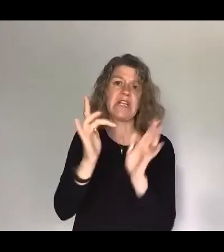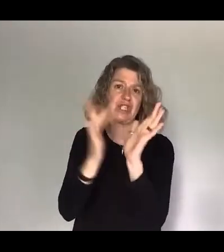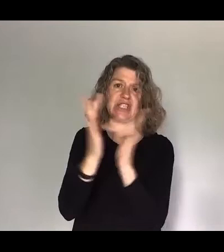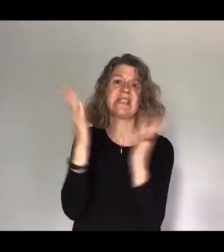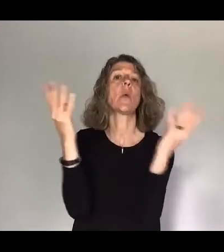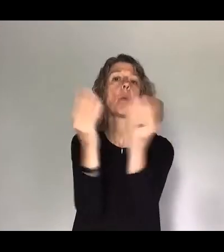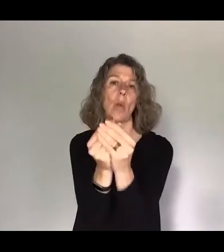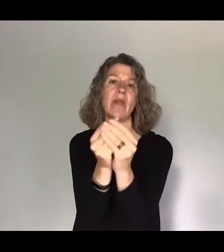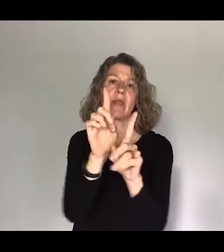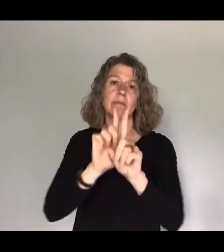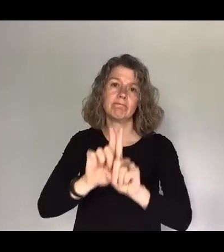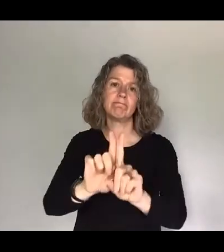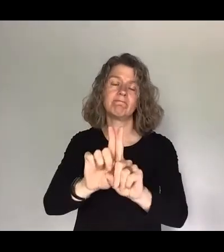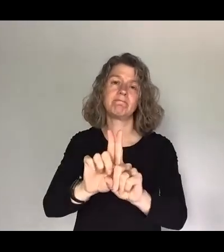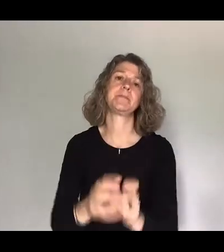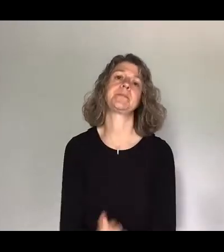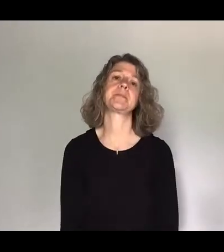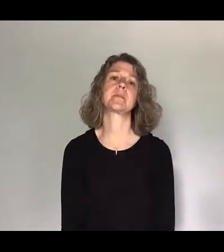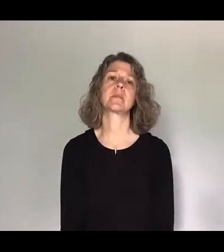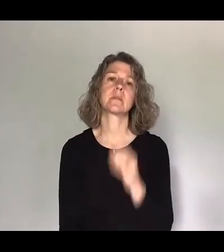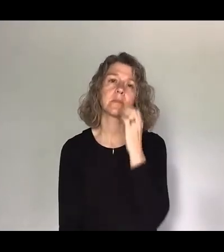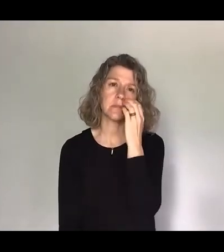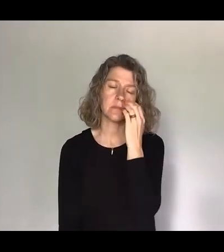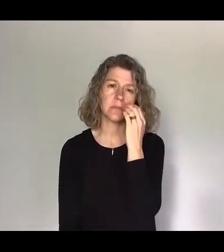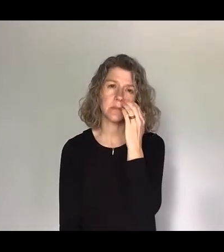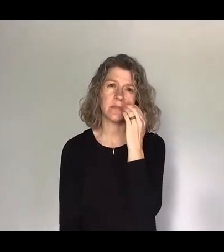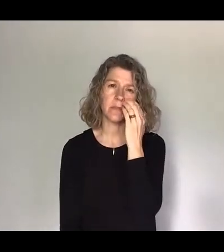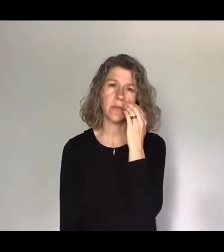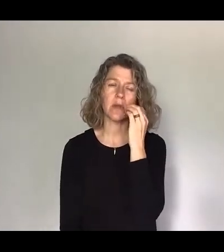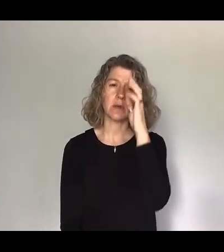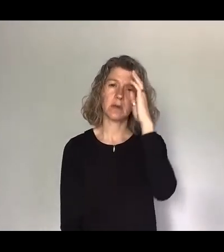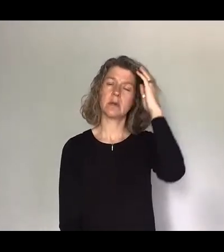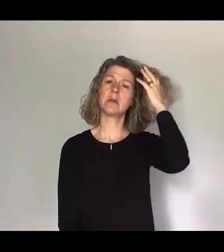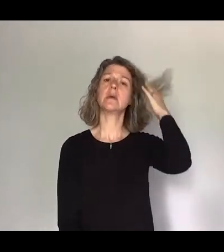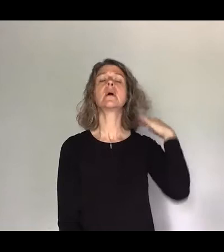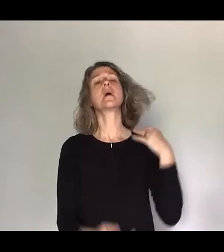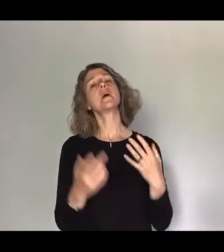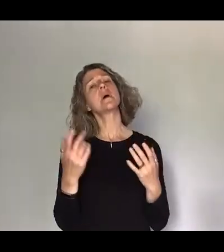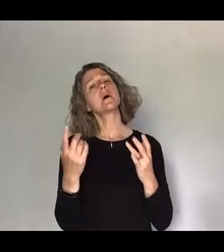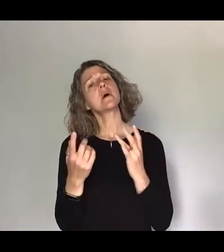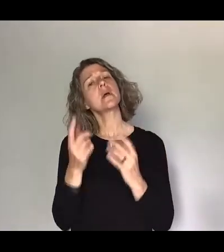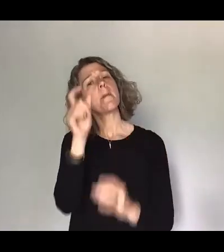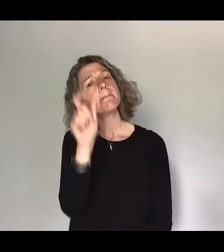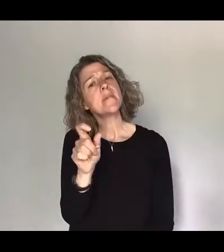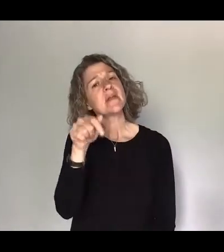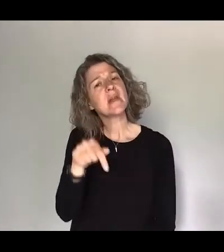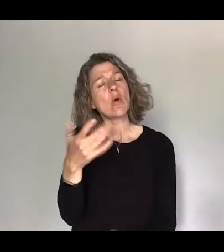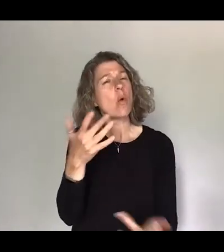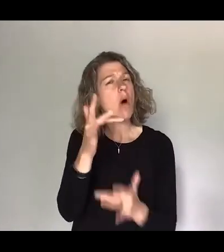I think there's someone here and actually you're here today or maybe you're watching online because someone told you